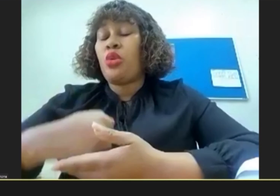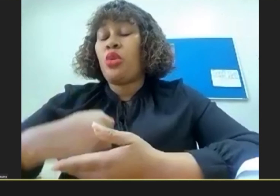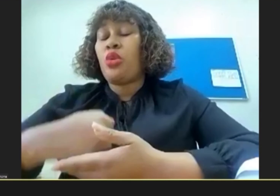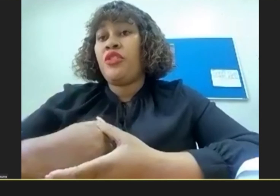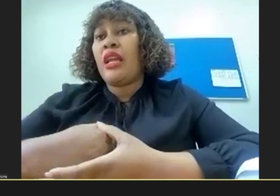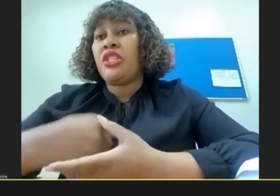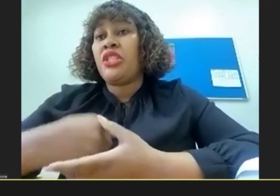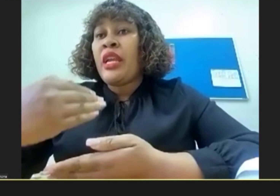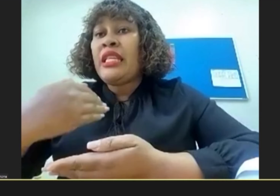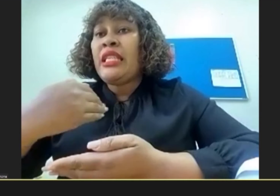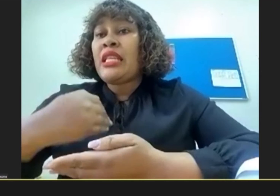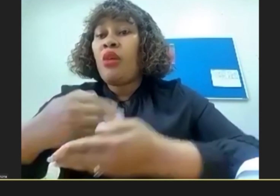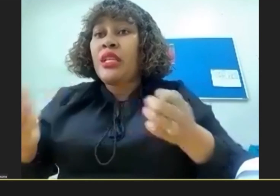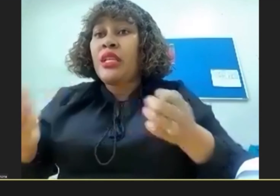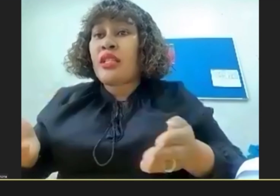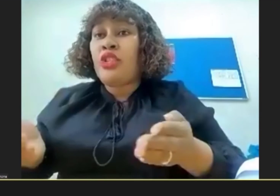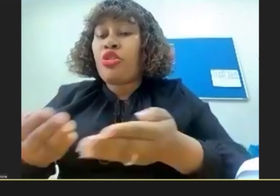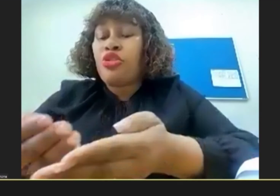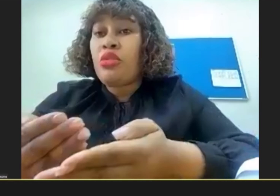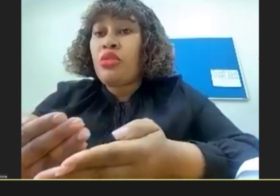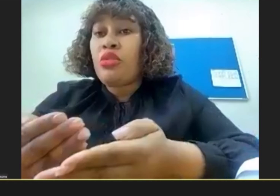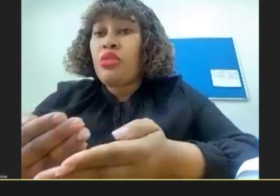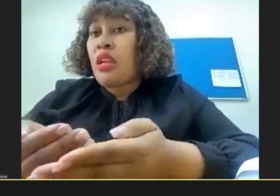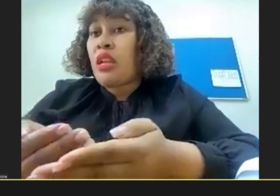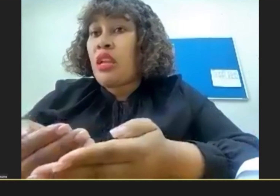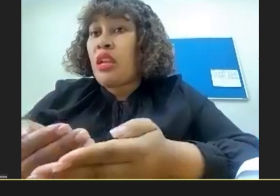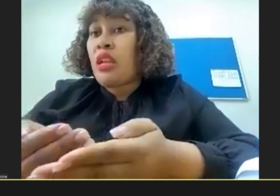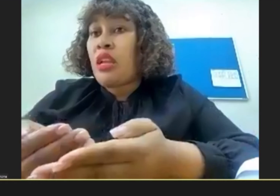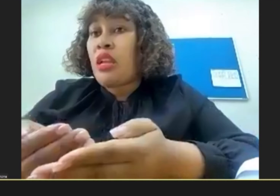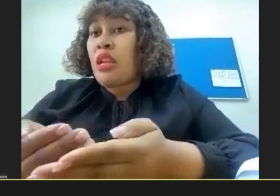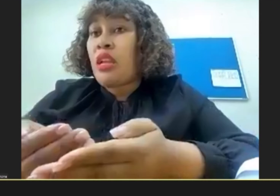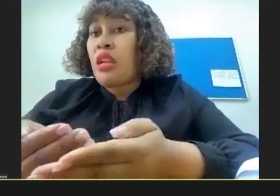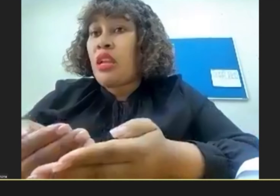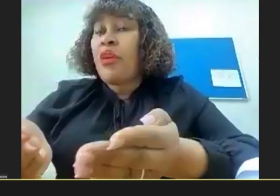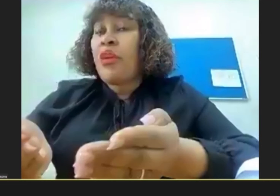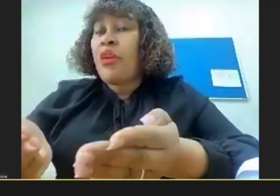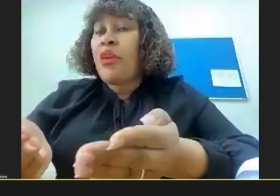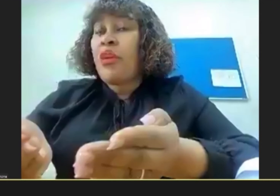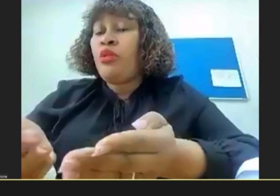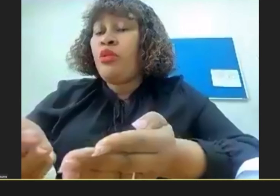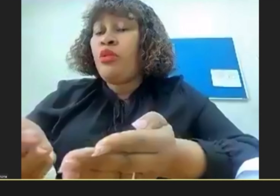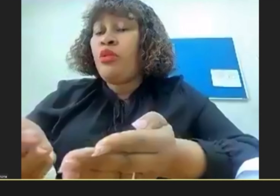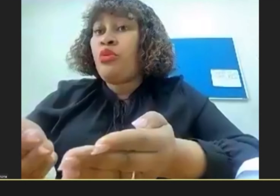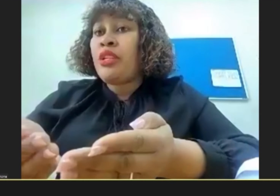At least now It is introduced In our schools Children are now Able to learn Sign language As a